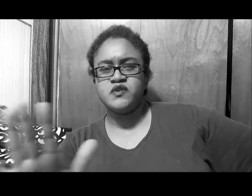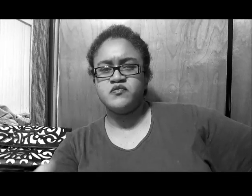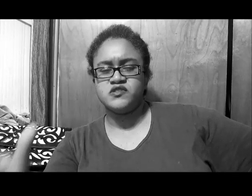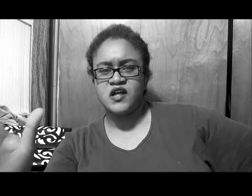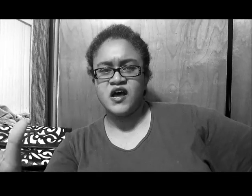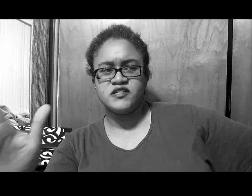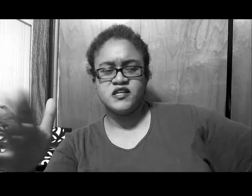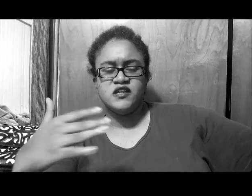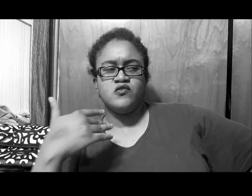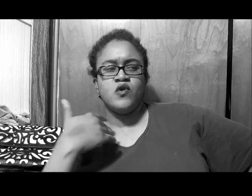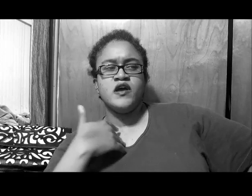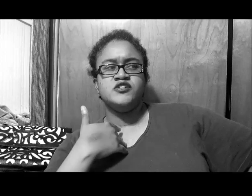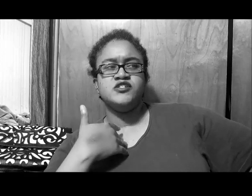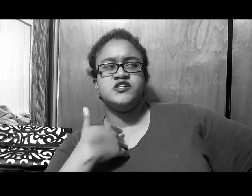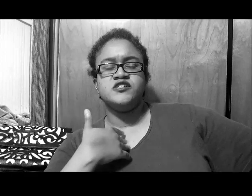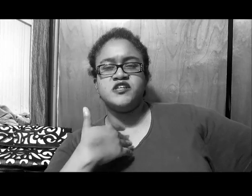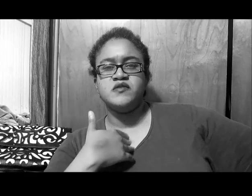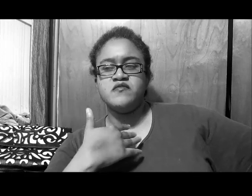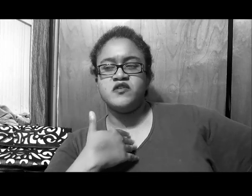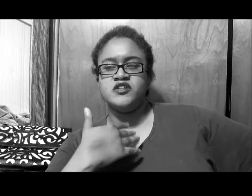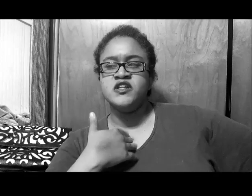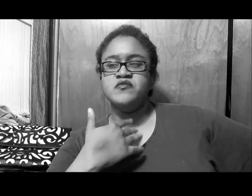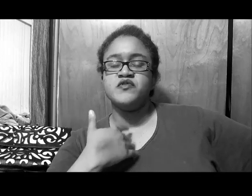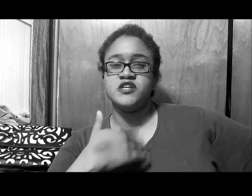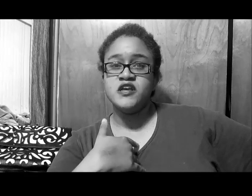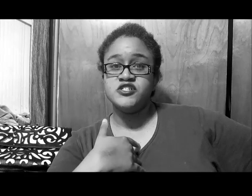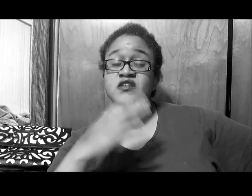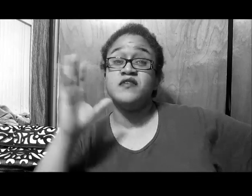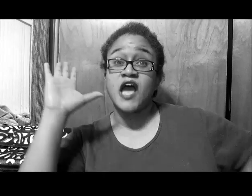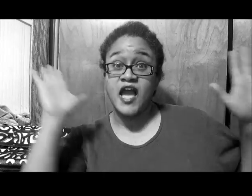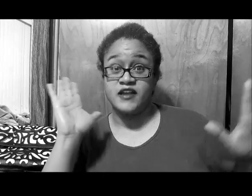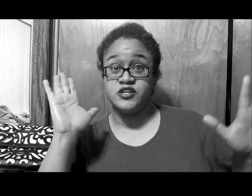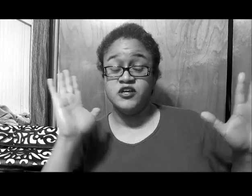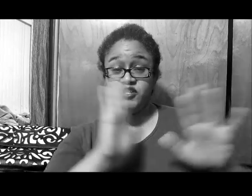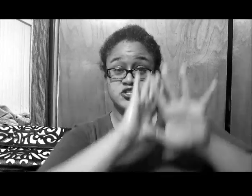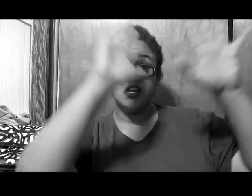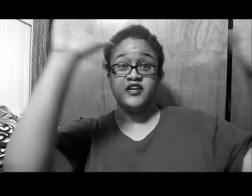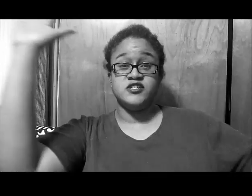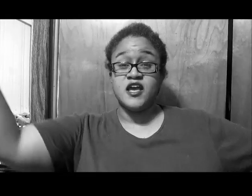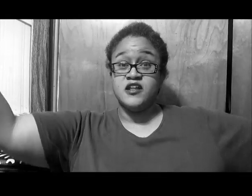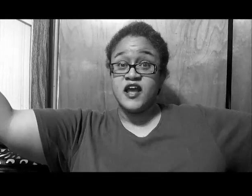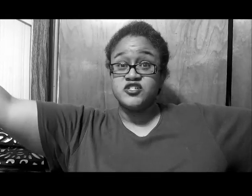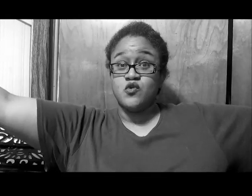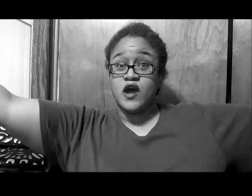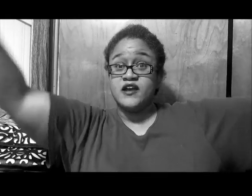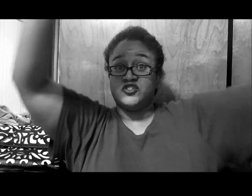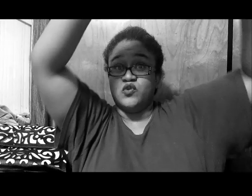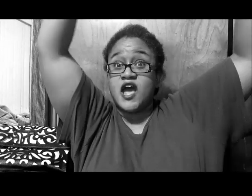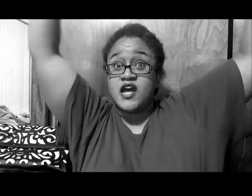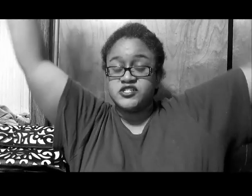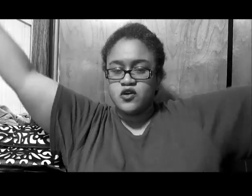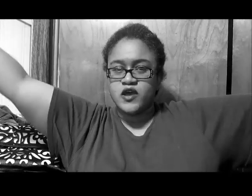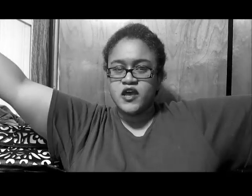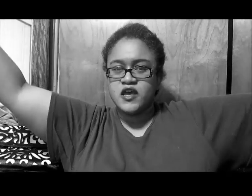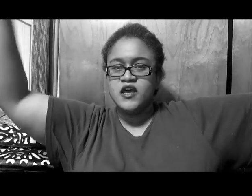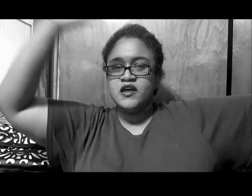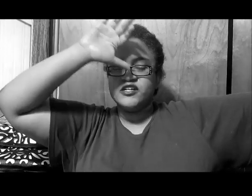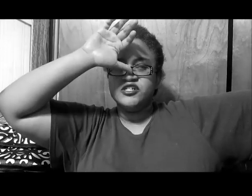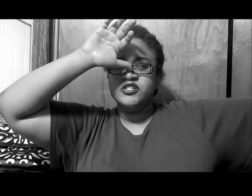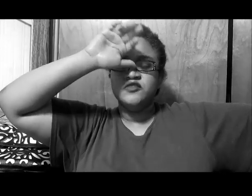people's lines, and in the way, she didn't seem even, she didn't even pretend, she didn't even act, since she is a natural actress, okay, that she should